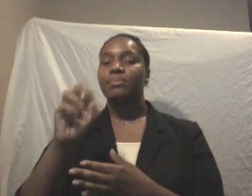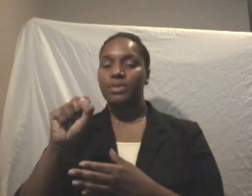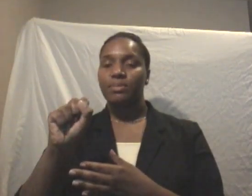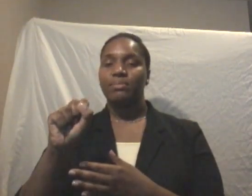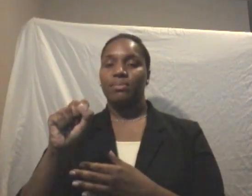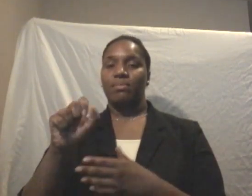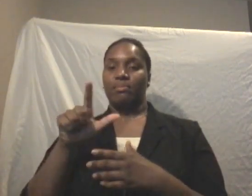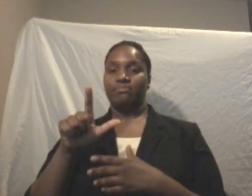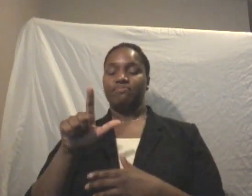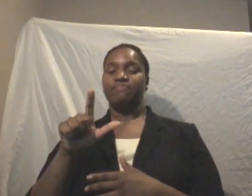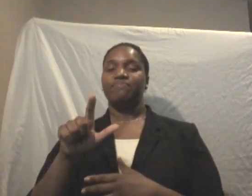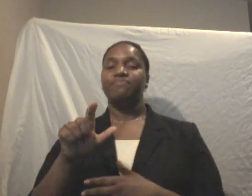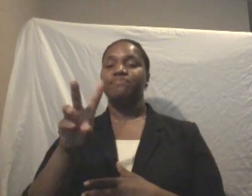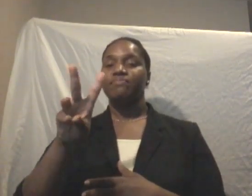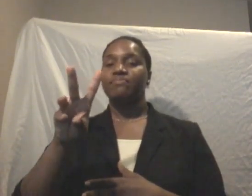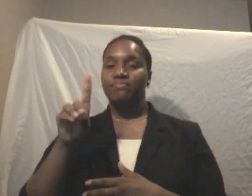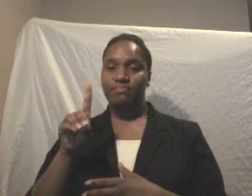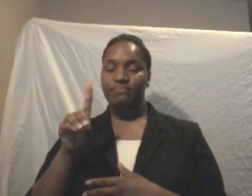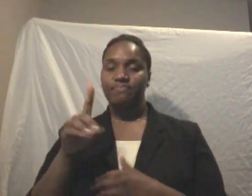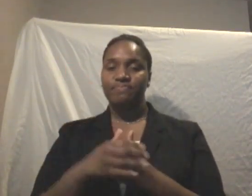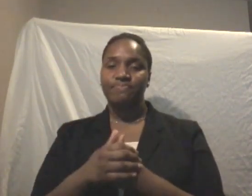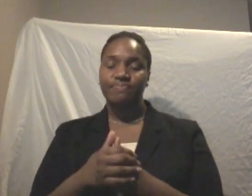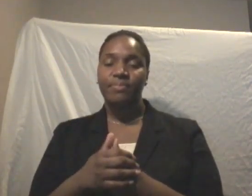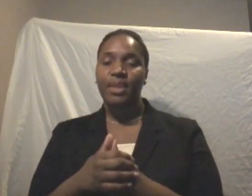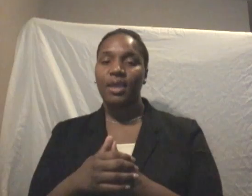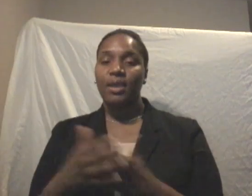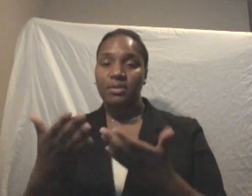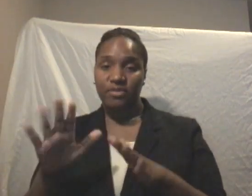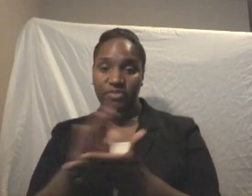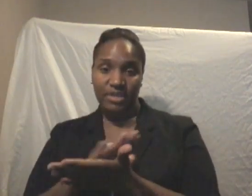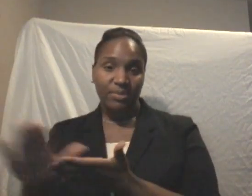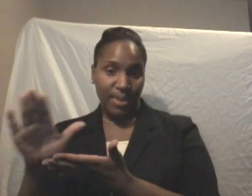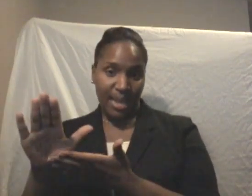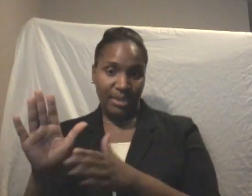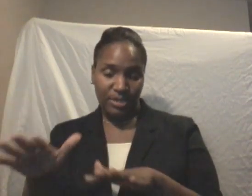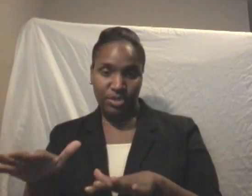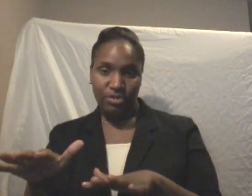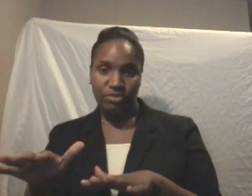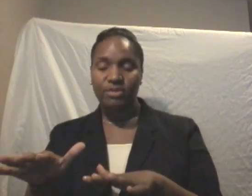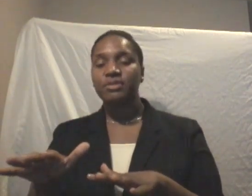Then when they're through college, you can start making payments again and just continue on until you're 65.